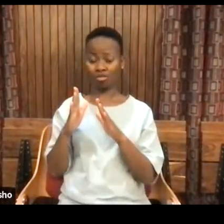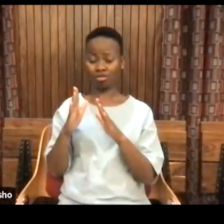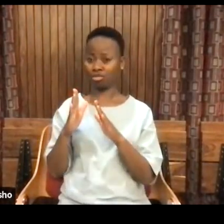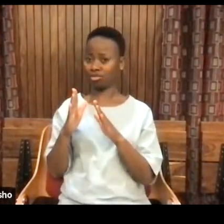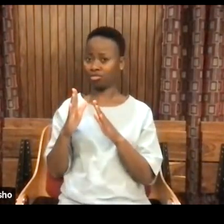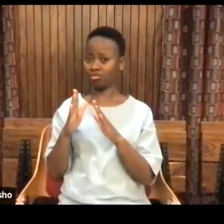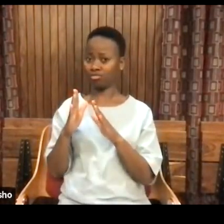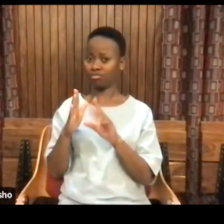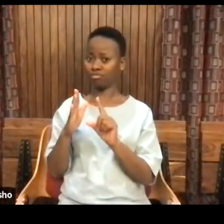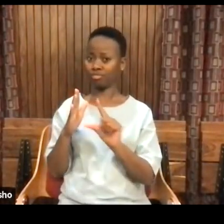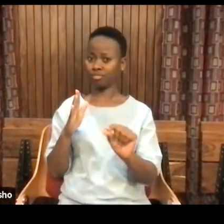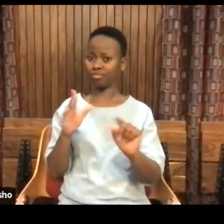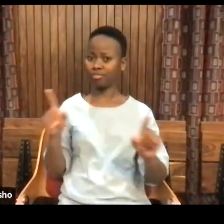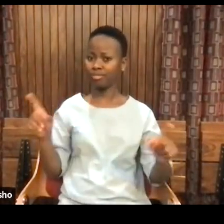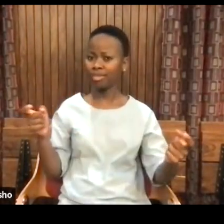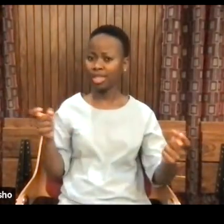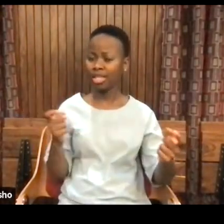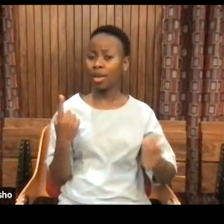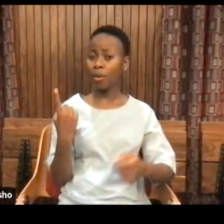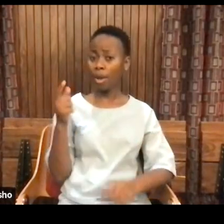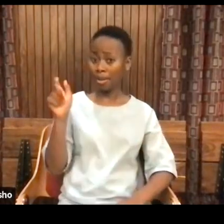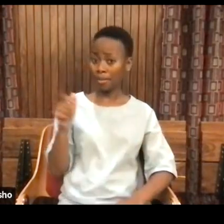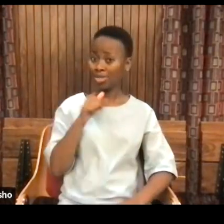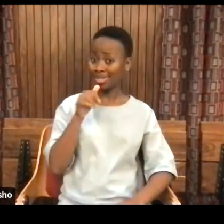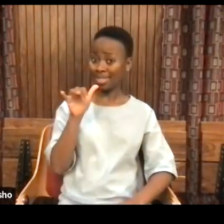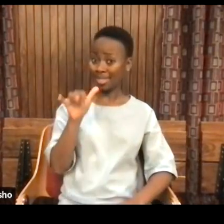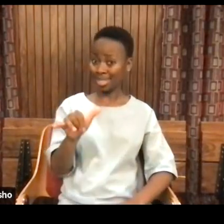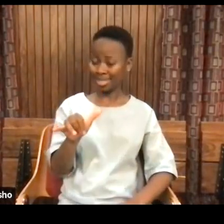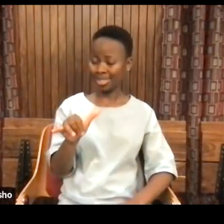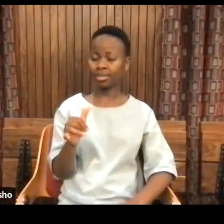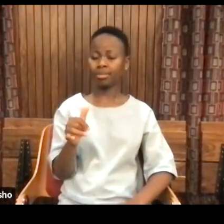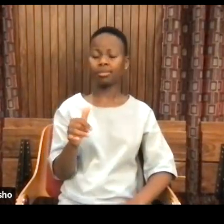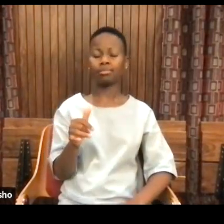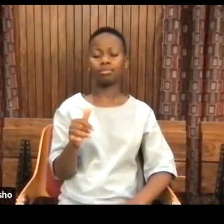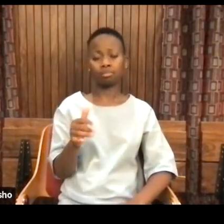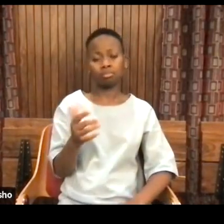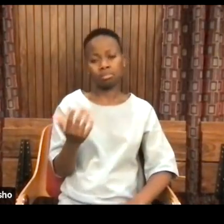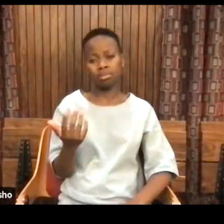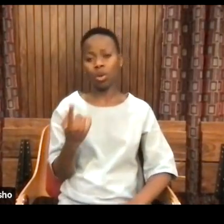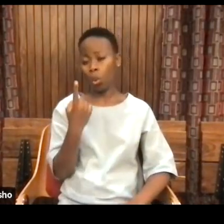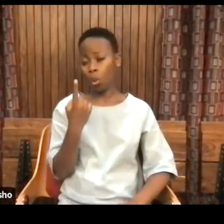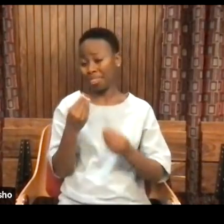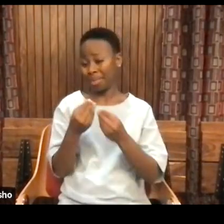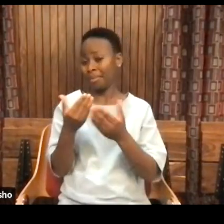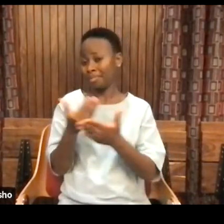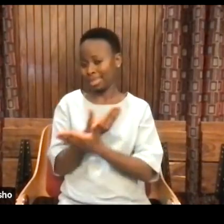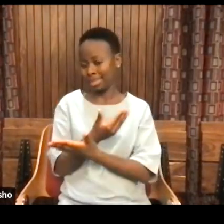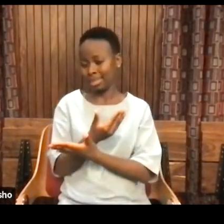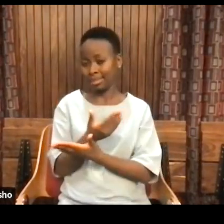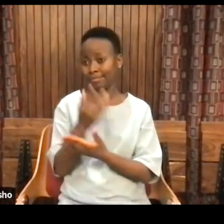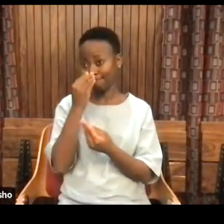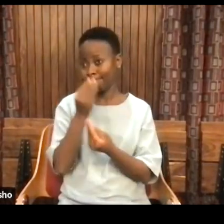Because you see, when Audrey Lord said that, there was something missing in her analysis. And you know what's missing?